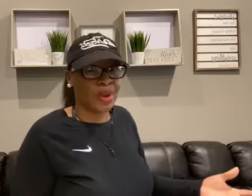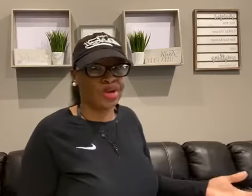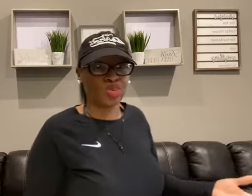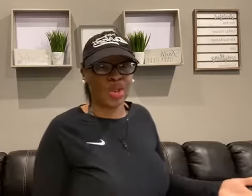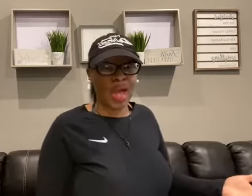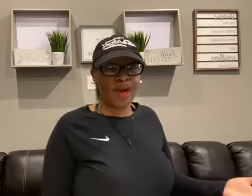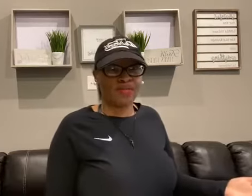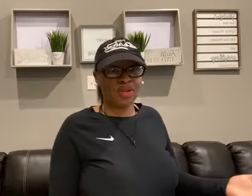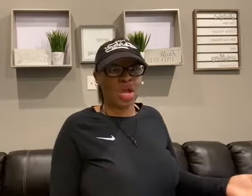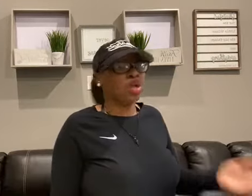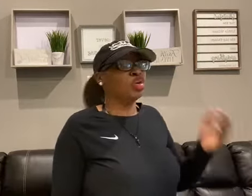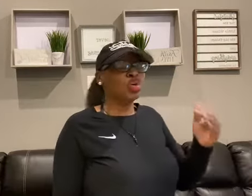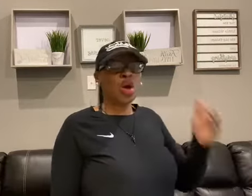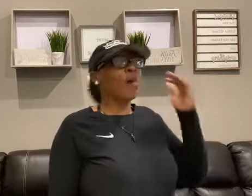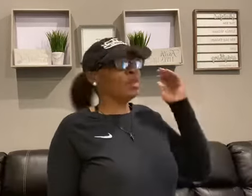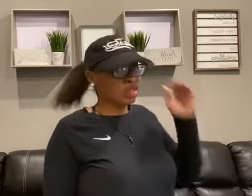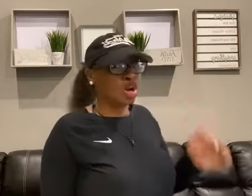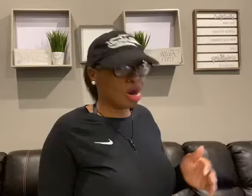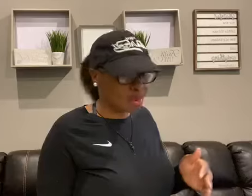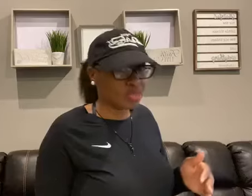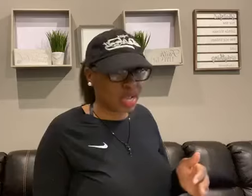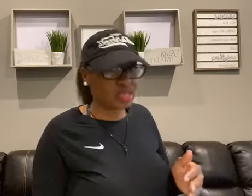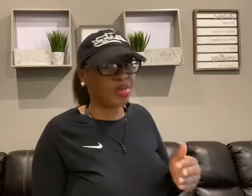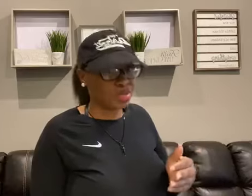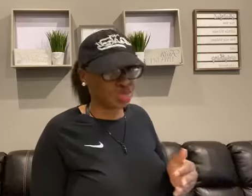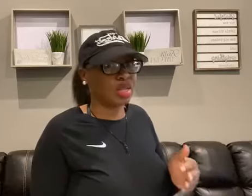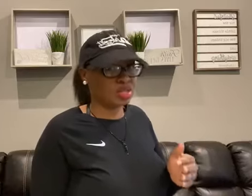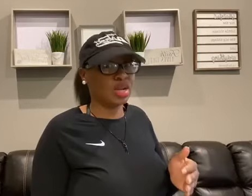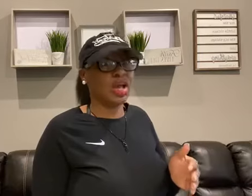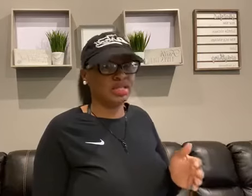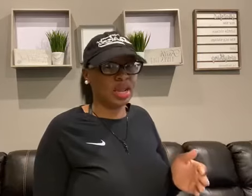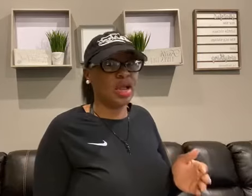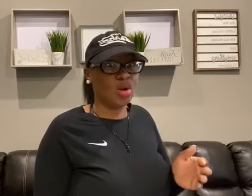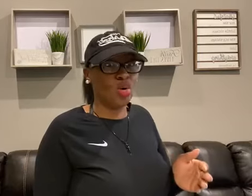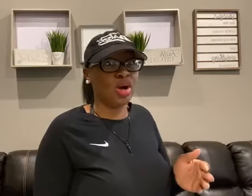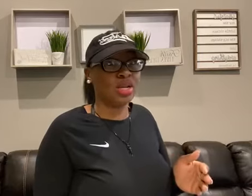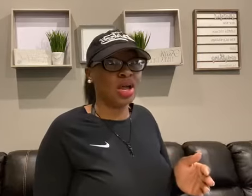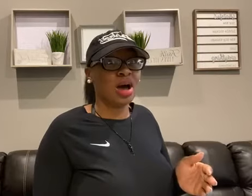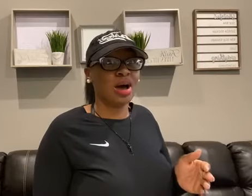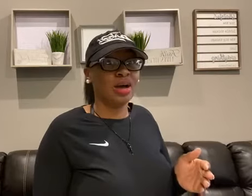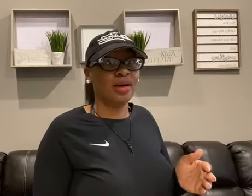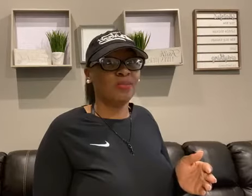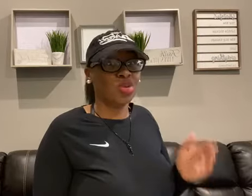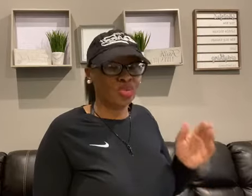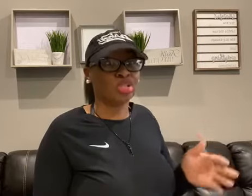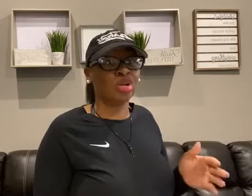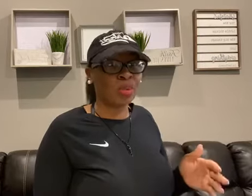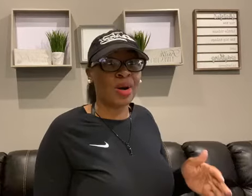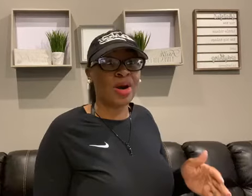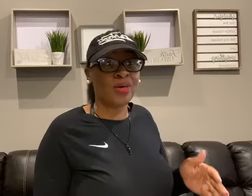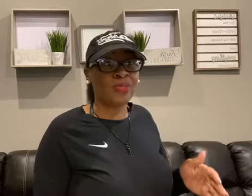preparers we have? Do you know how many TurboTax commercials I saw last night on during the Super Bowl?